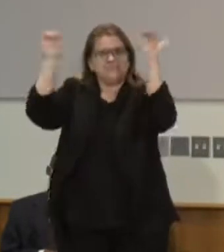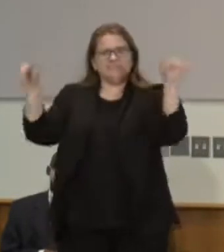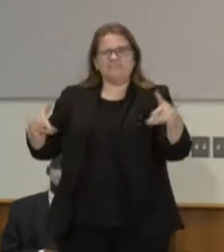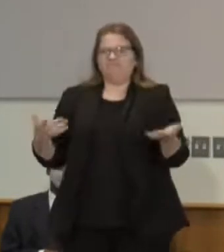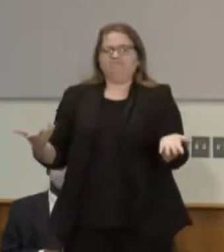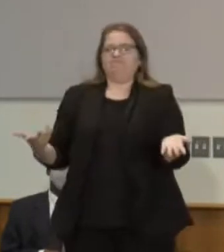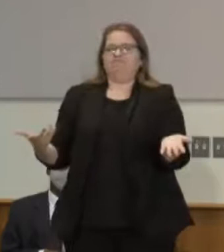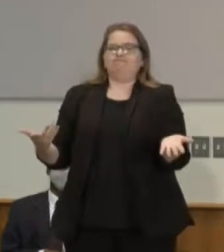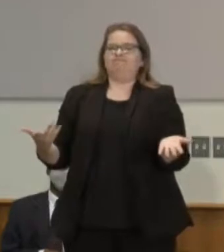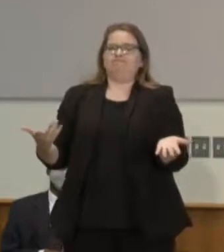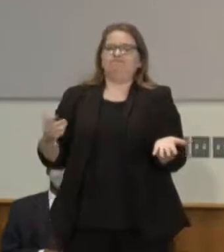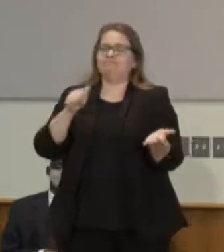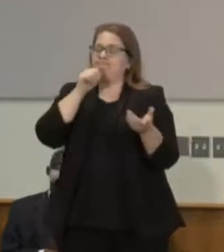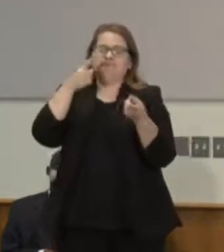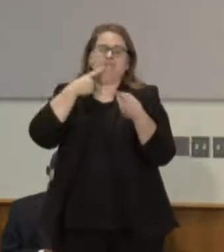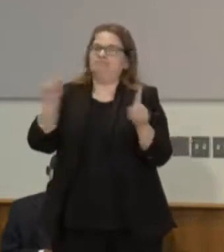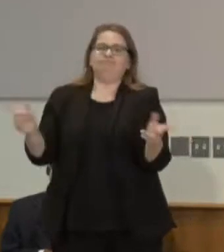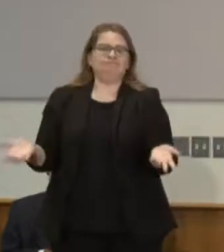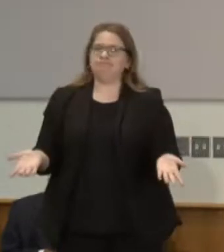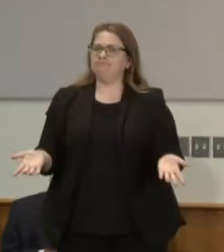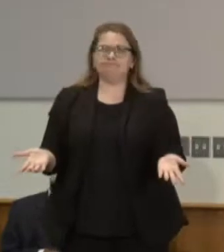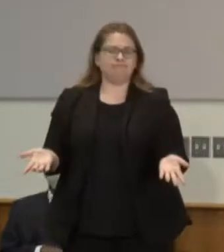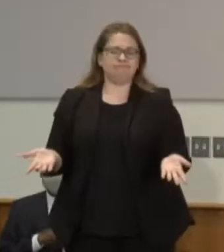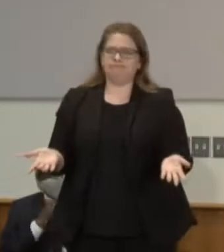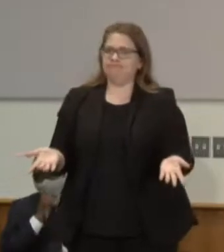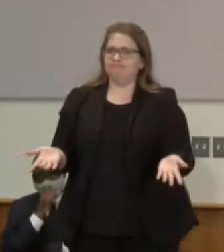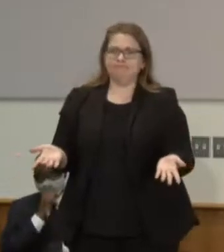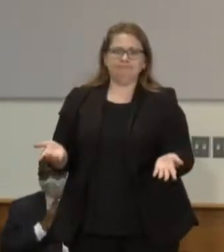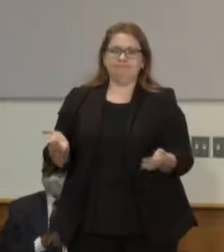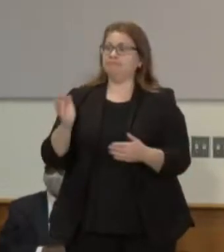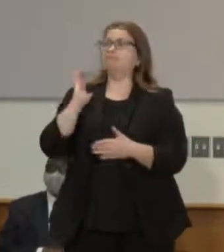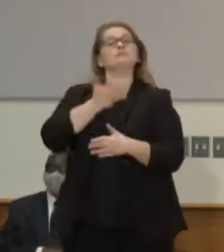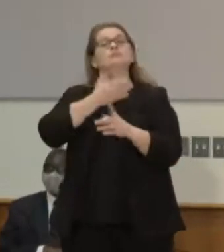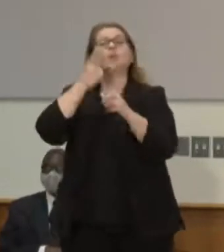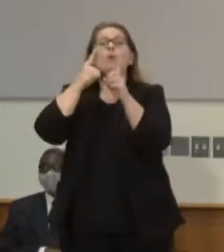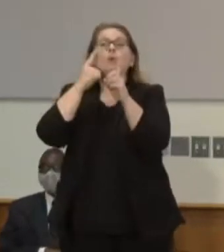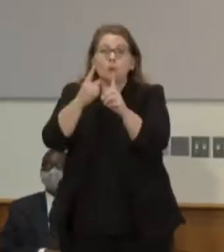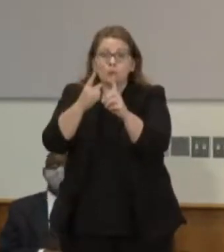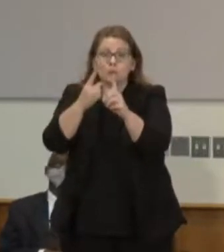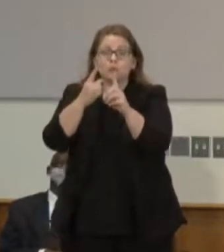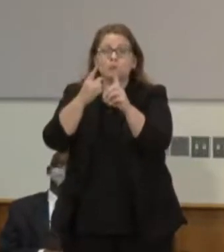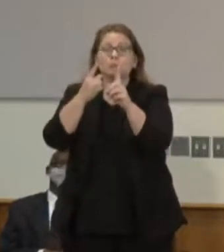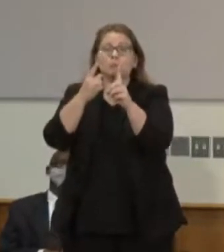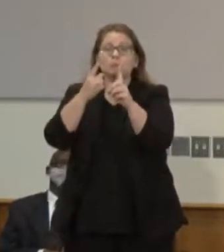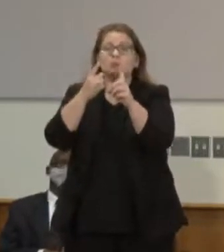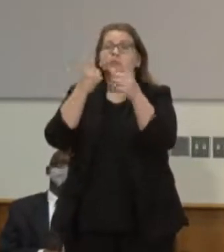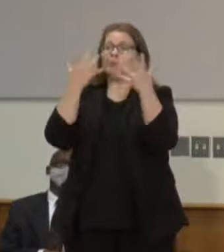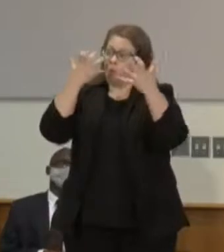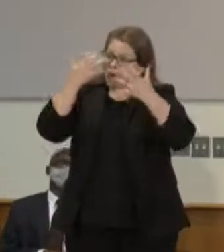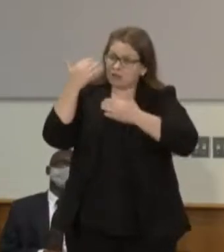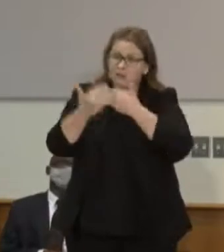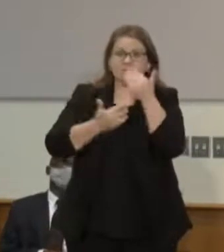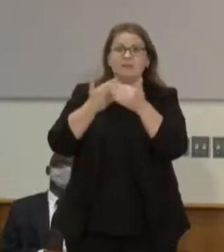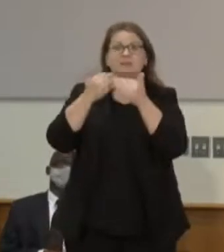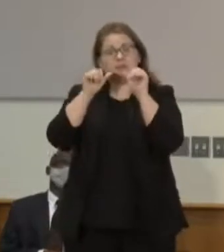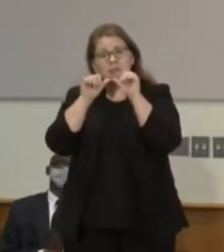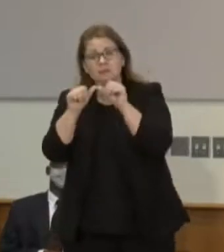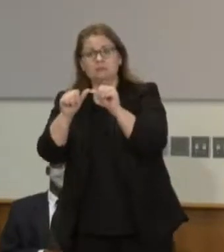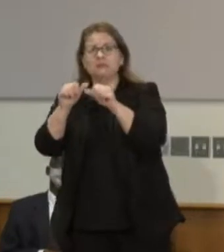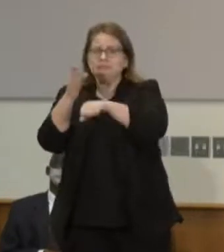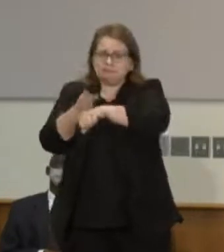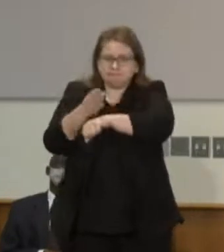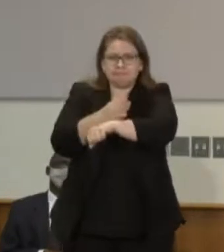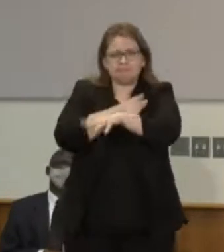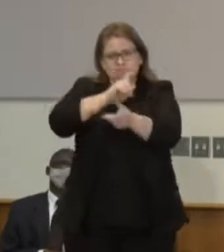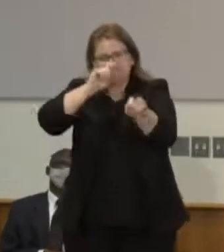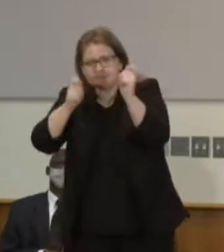respond in an informed way and our goal is to be able to create that within the existing structures and strengthen them so people